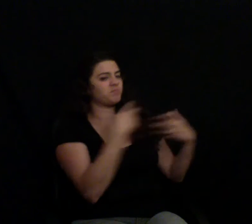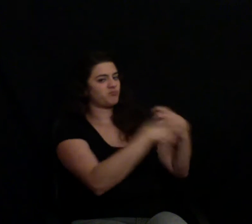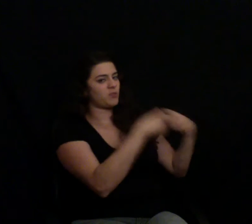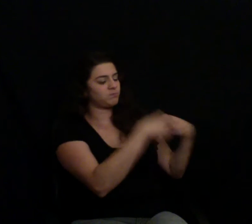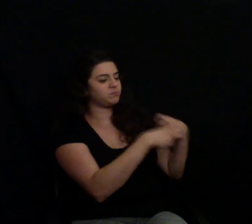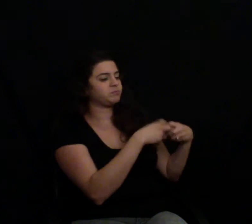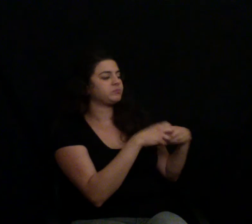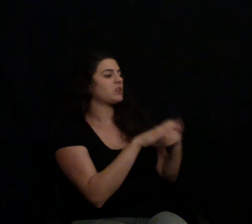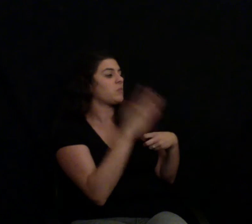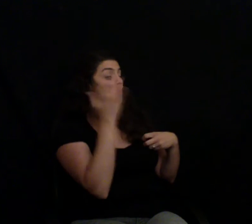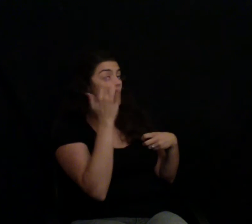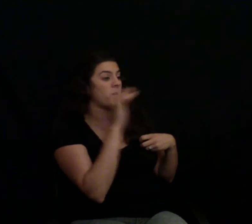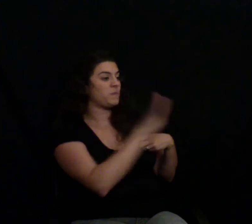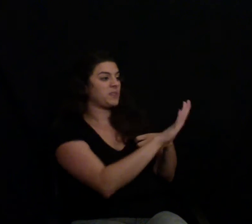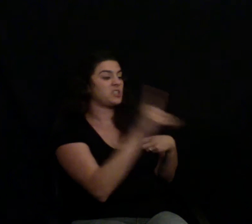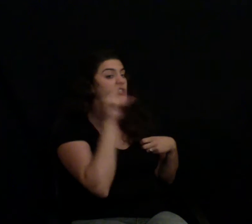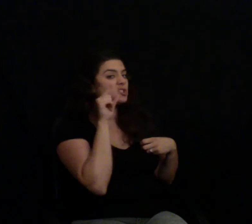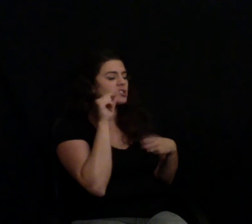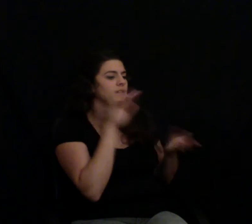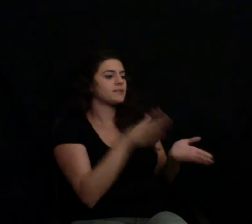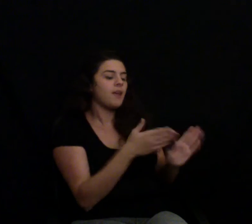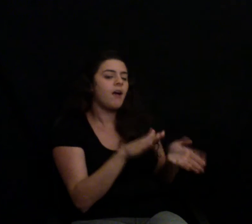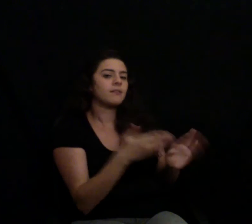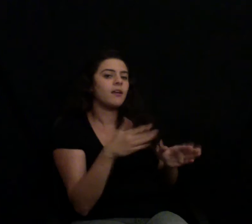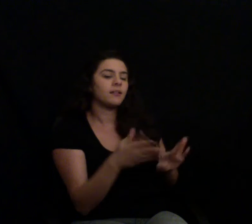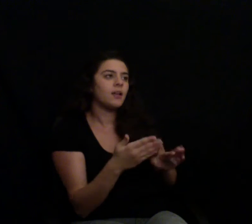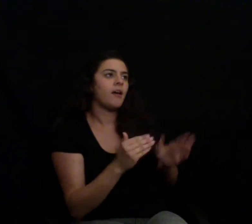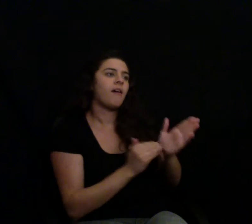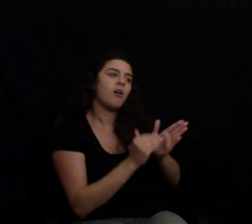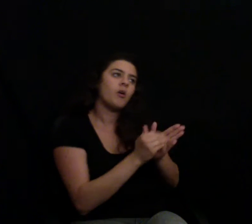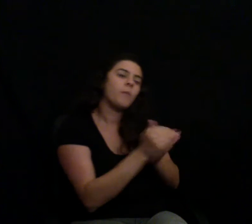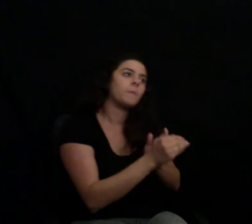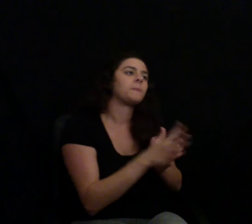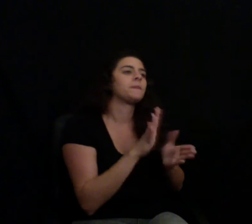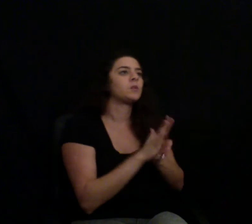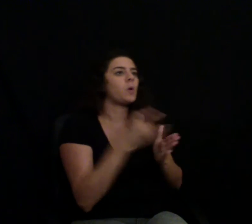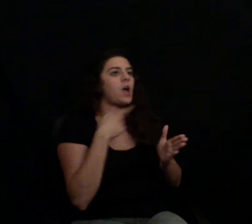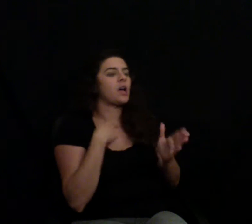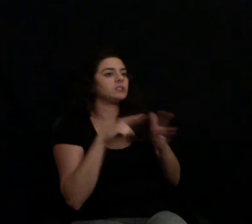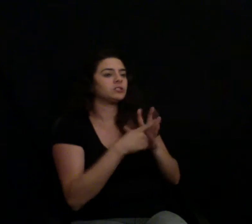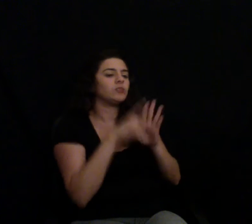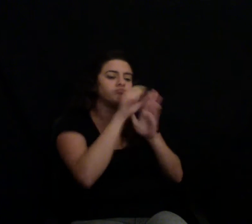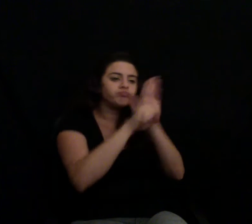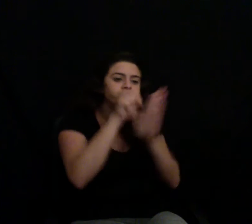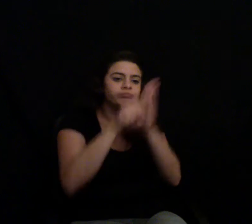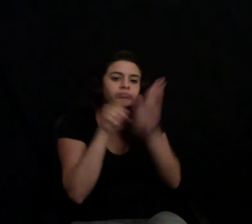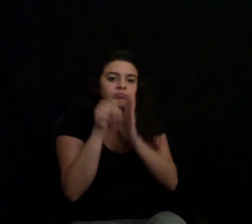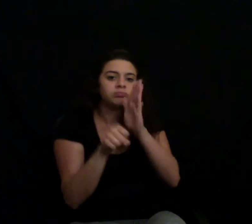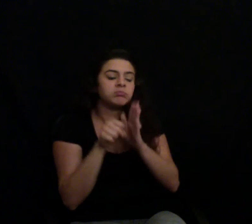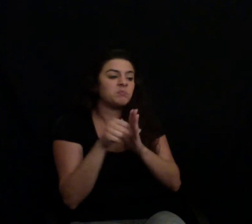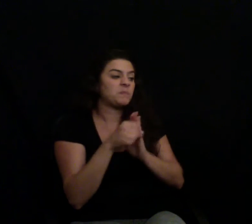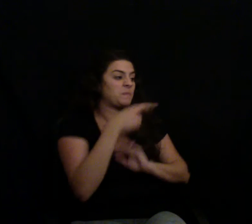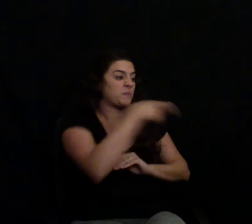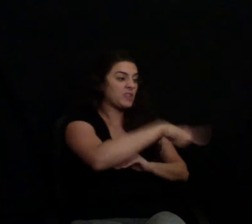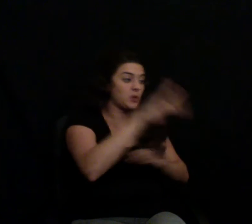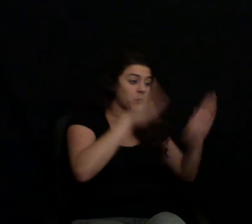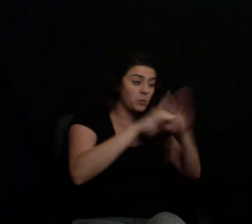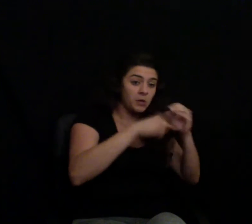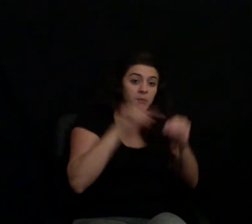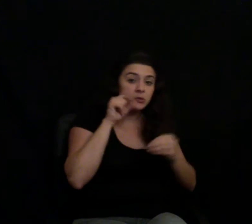and being concerned about chicks, they were more concerned about that video getting out. So I was like, uh-huh. And so for the last five or six years,